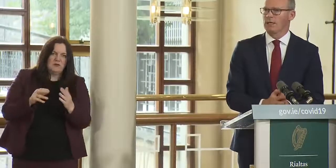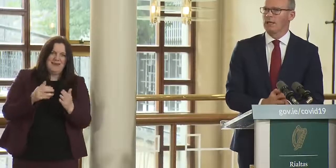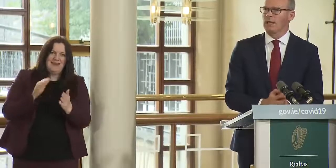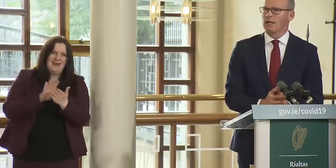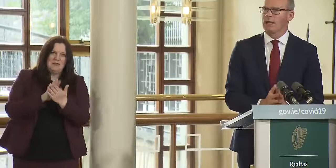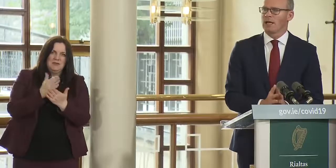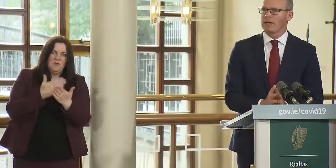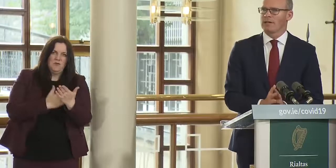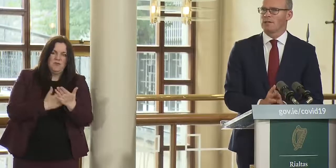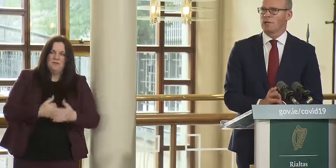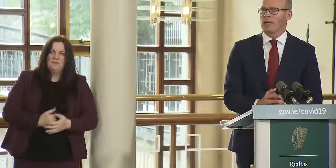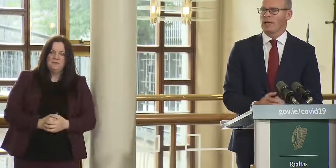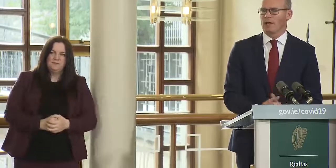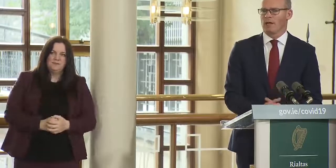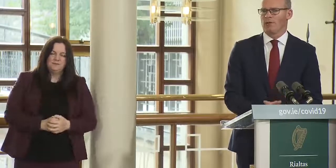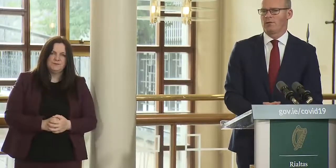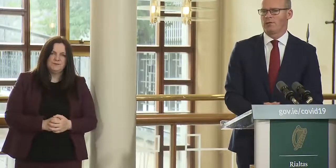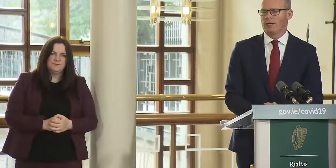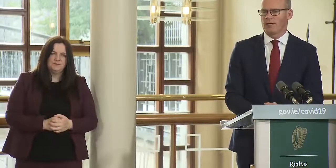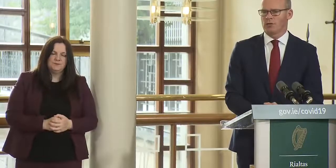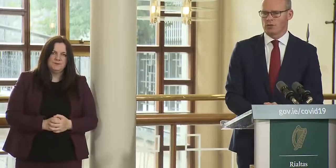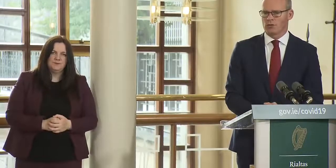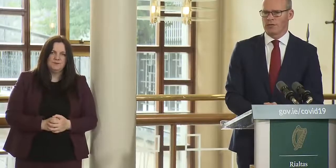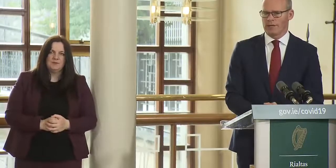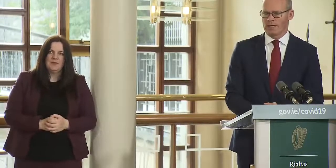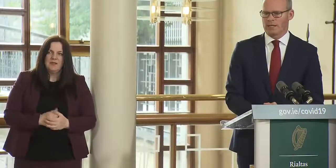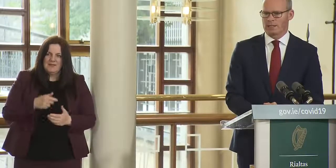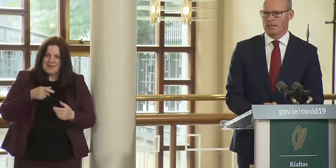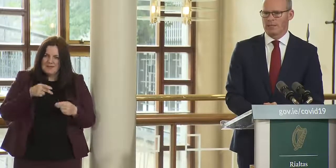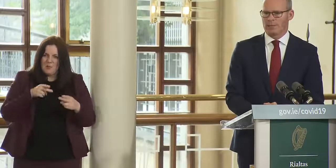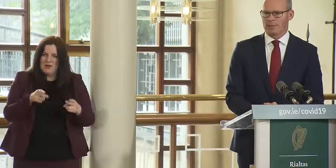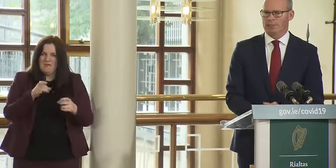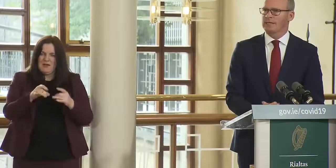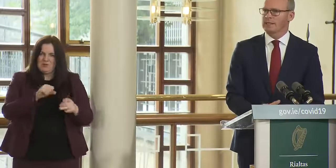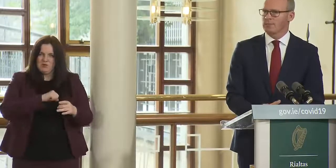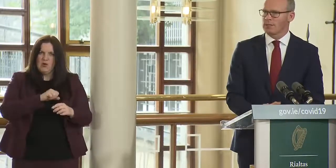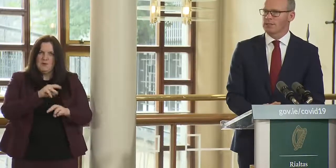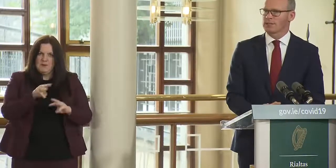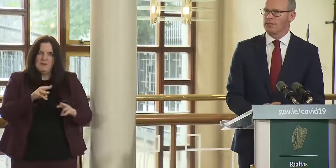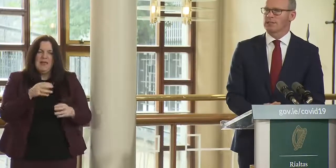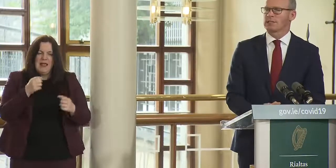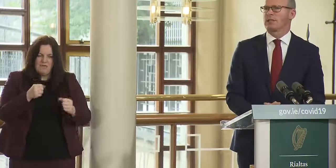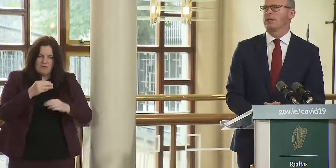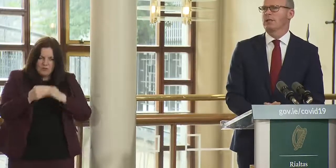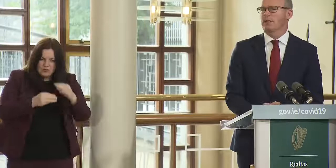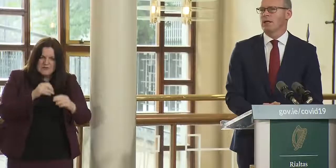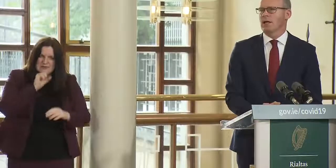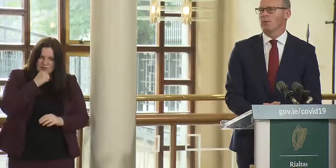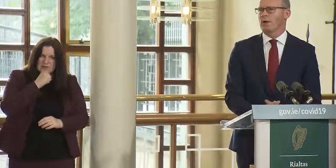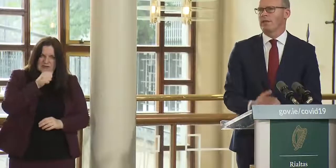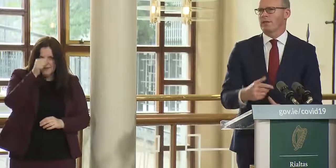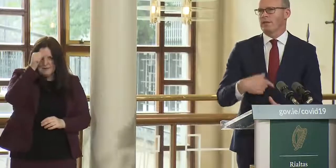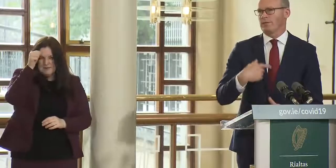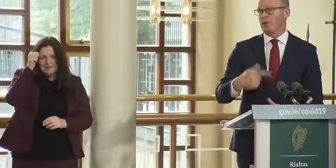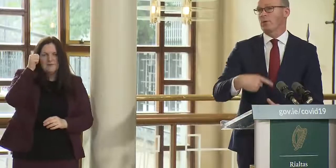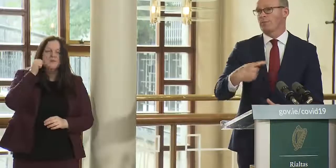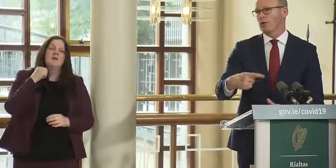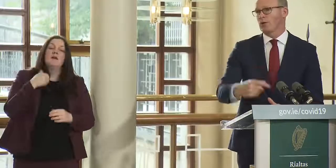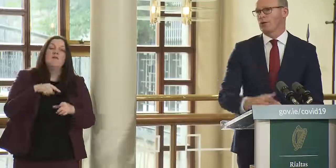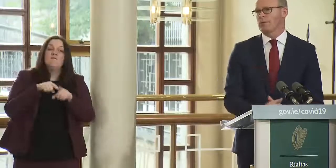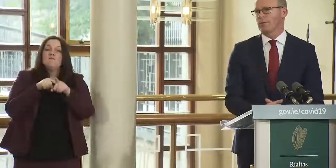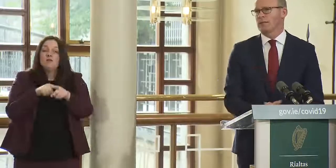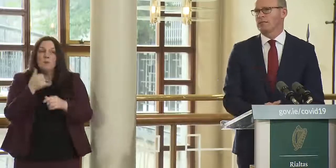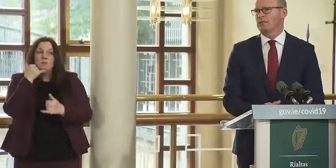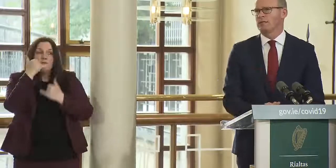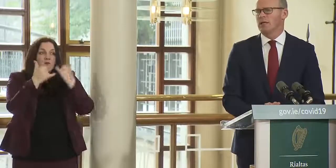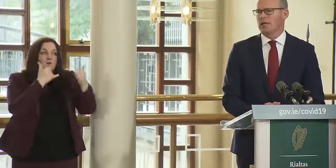and that is a way of ensuring that people take this process seriously and when the the follow-up